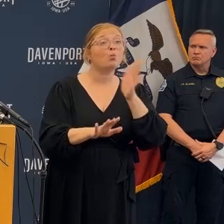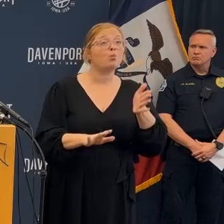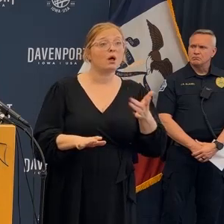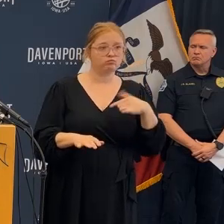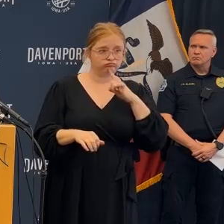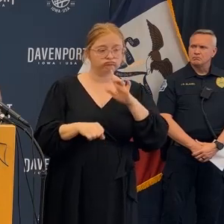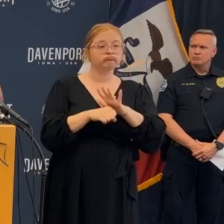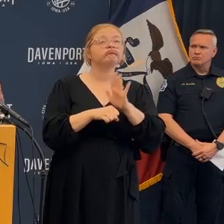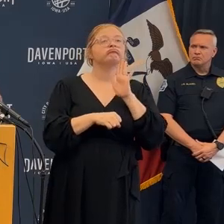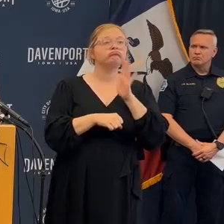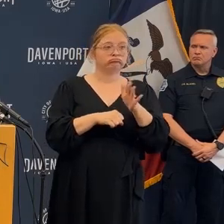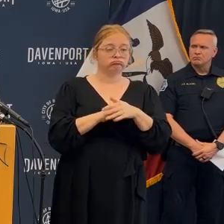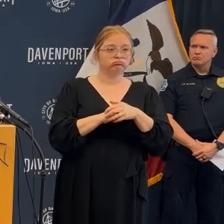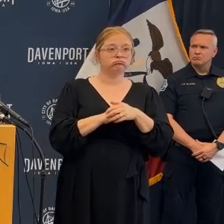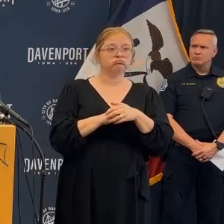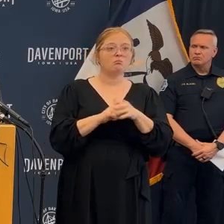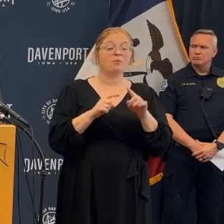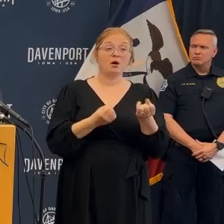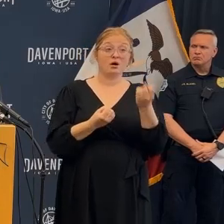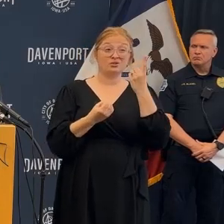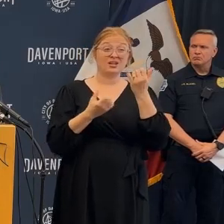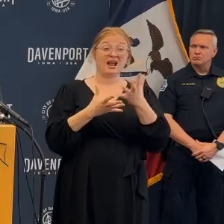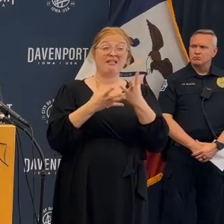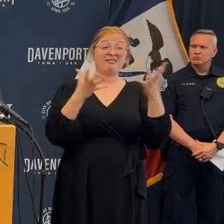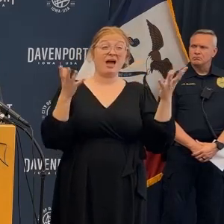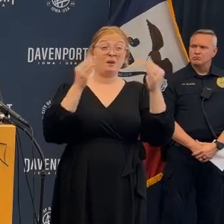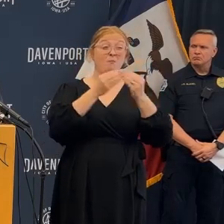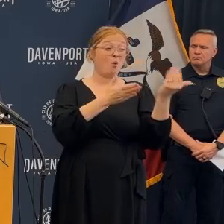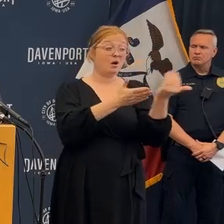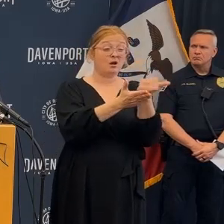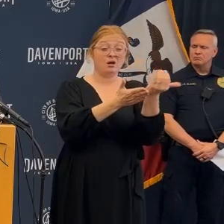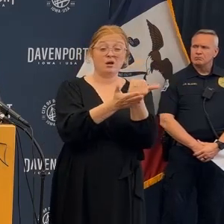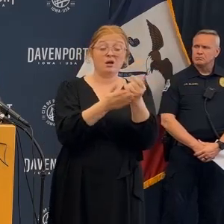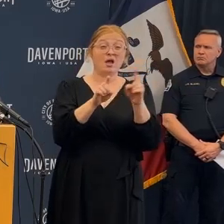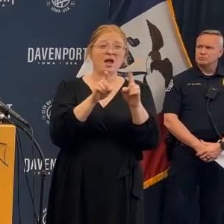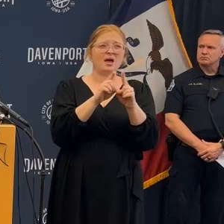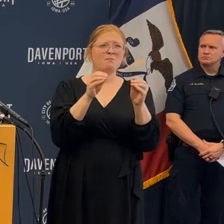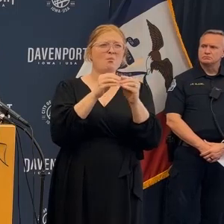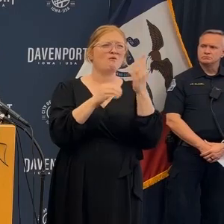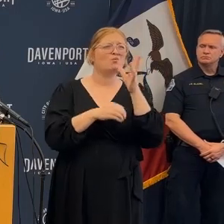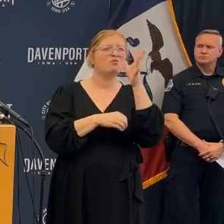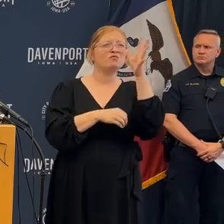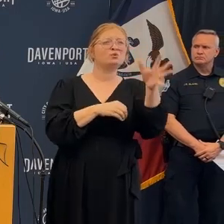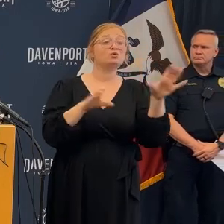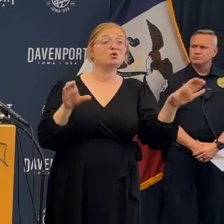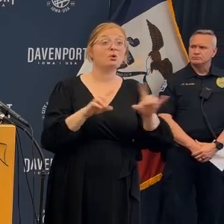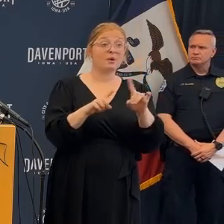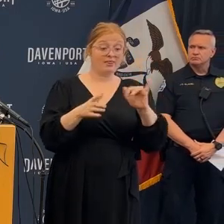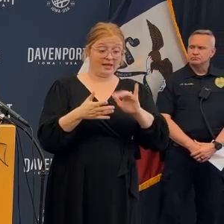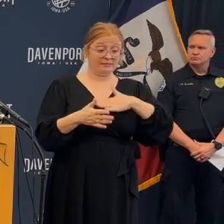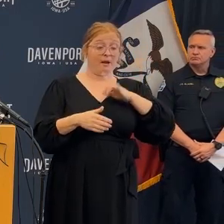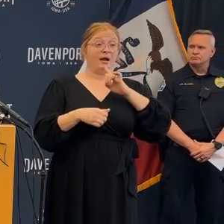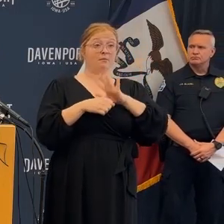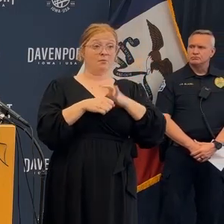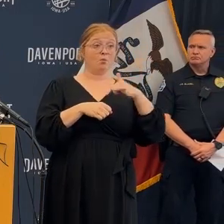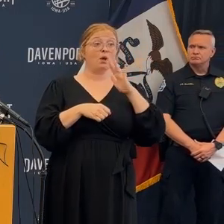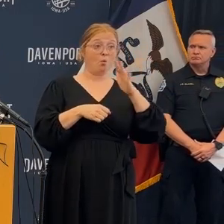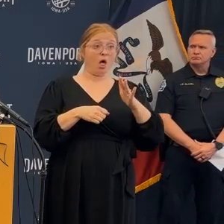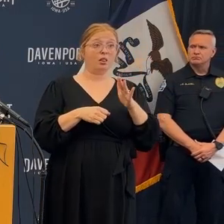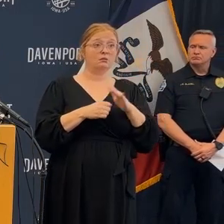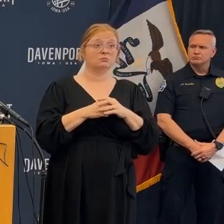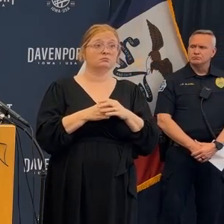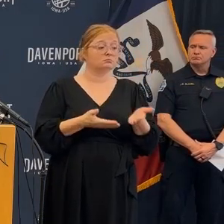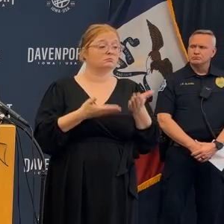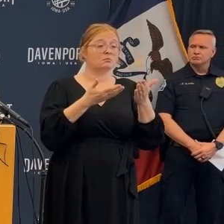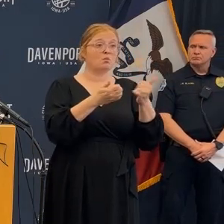with state officials on the proper course of action to do that that will happen we're committed to do that there's a